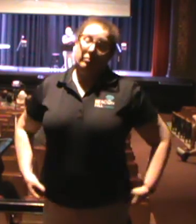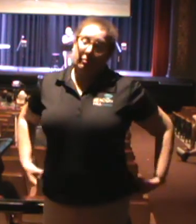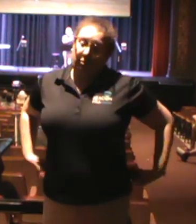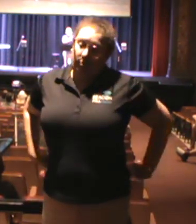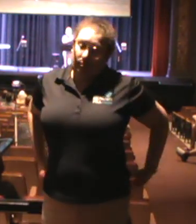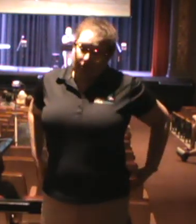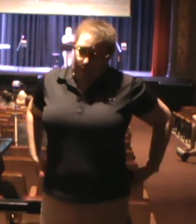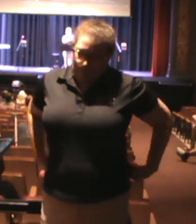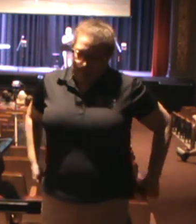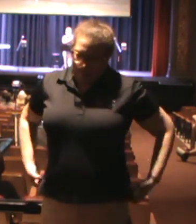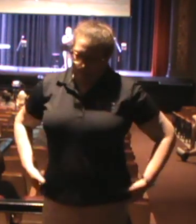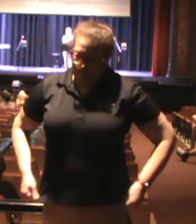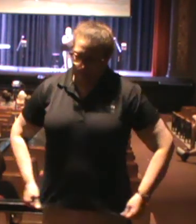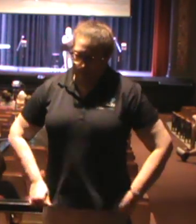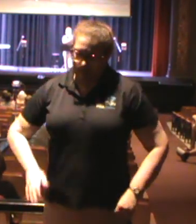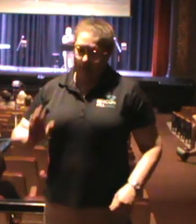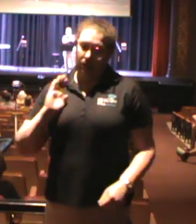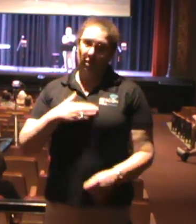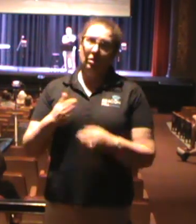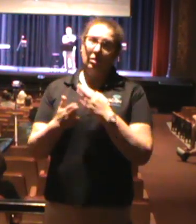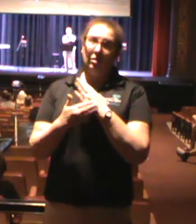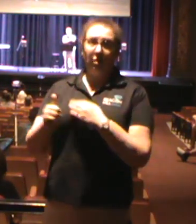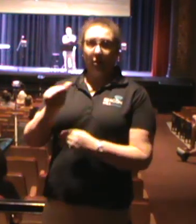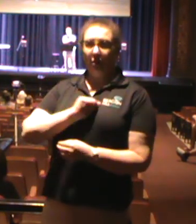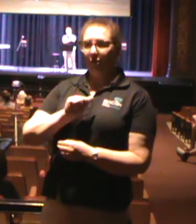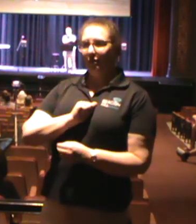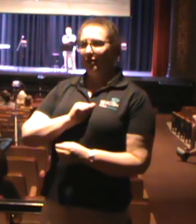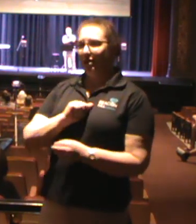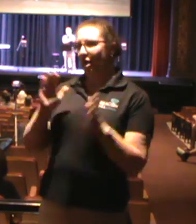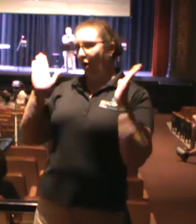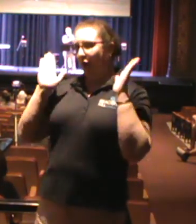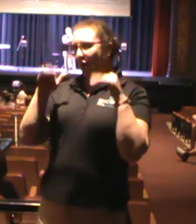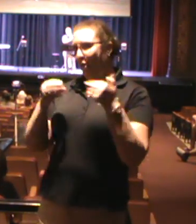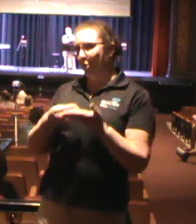We call ourselves Hope Dealers.